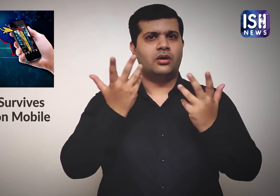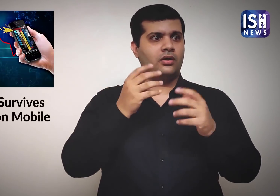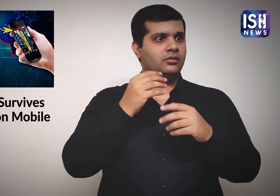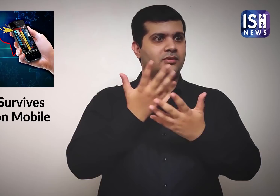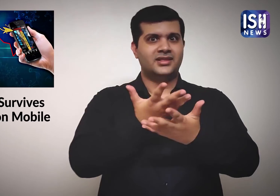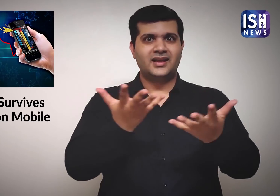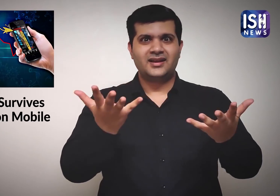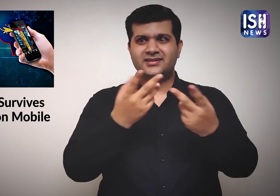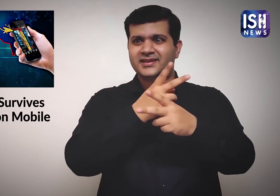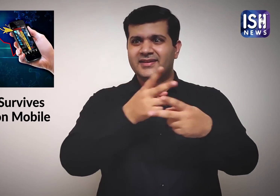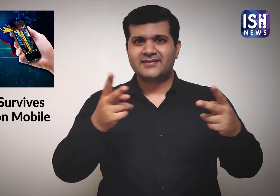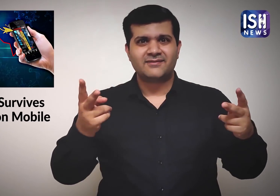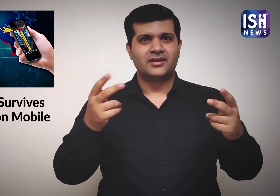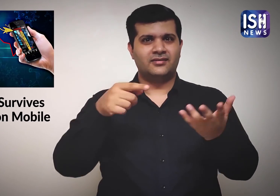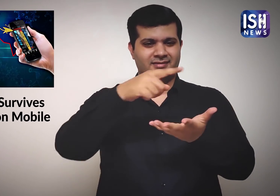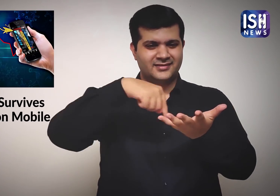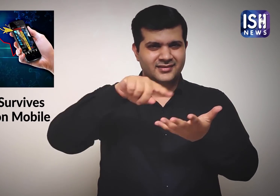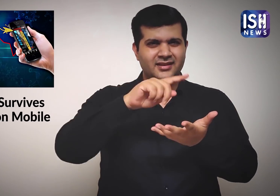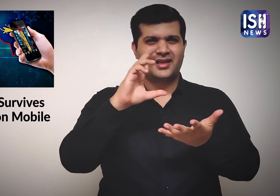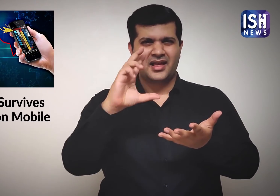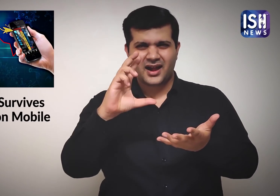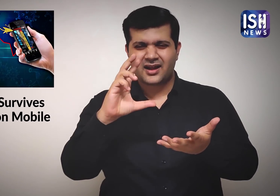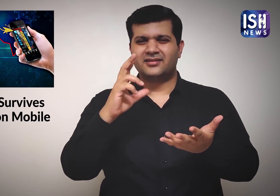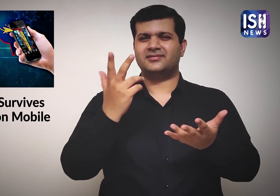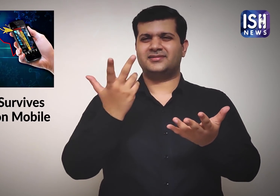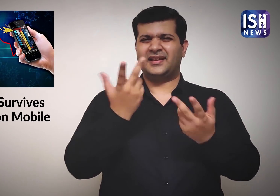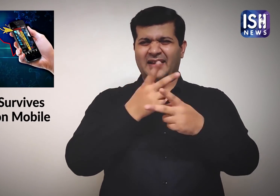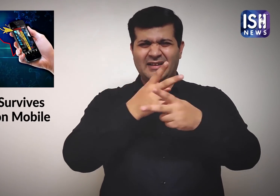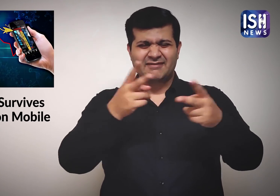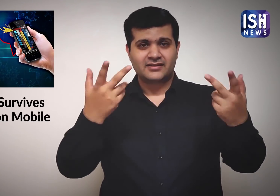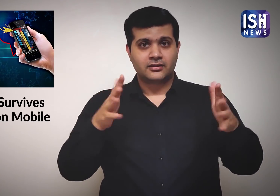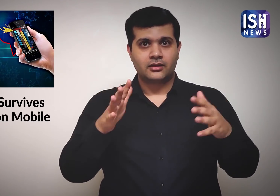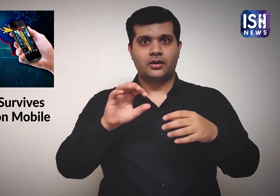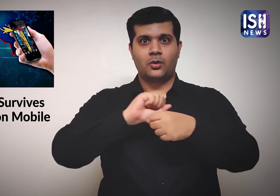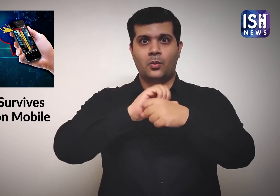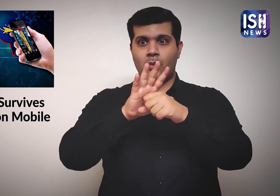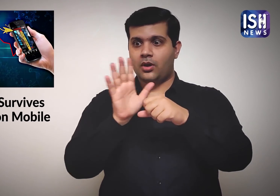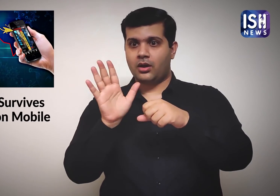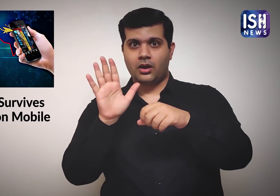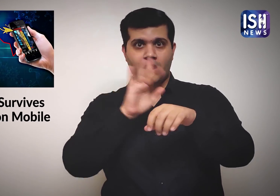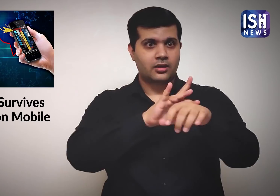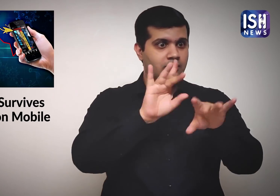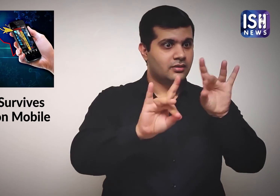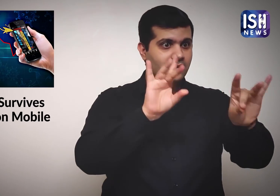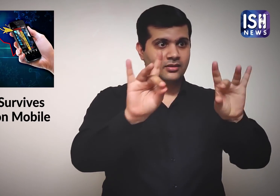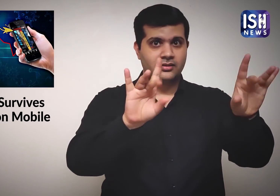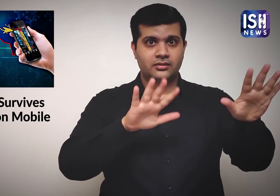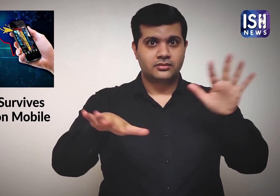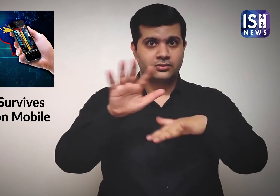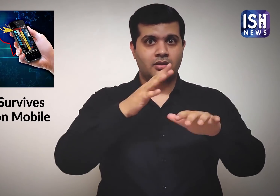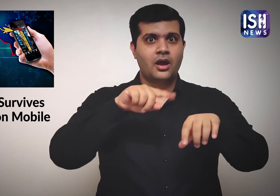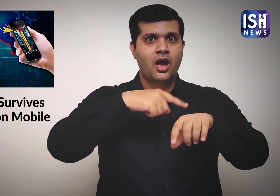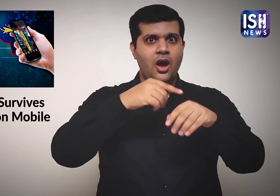had found that coronavirus survives for different times on different surfaces.